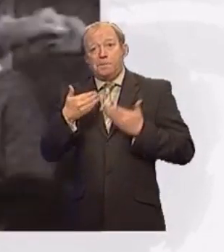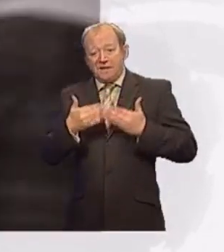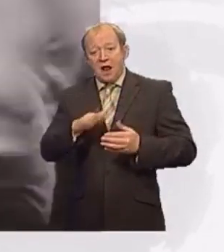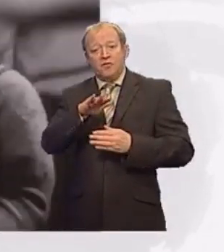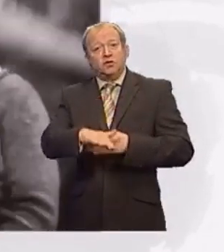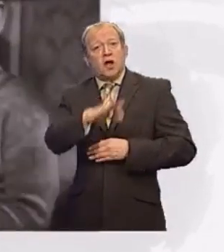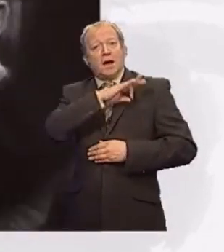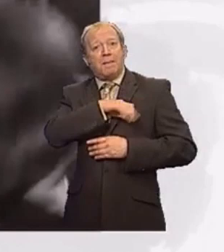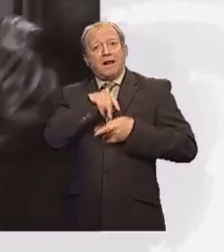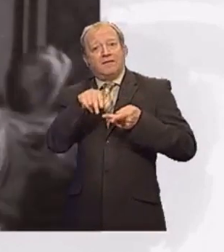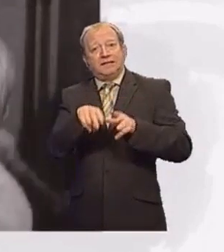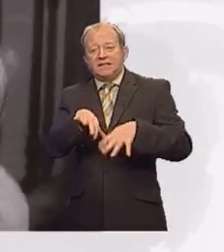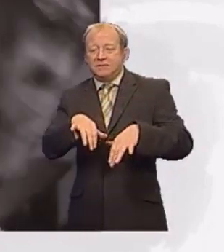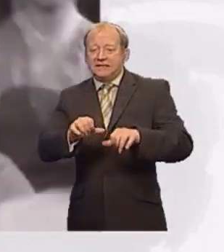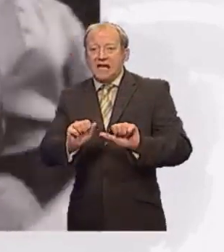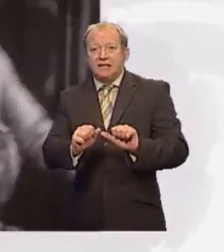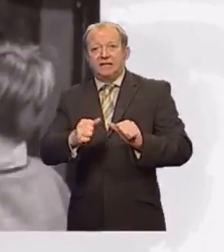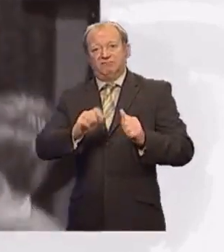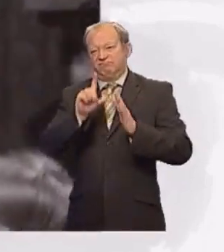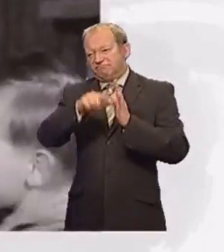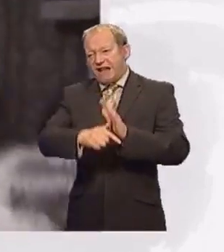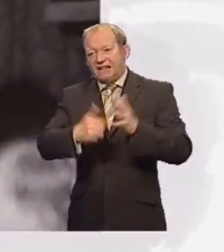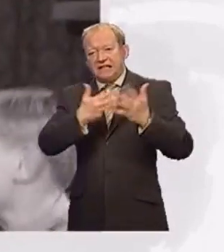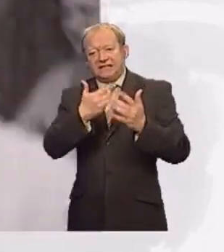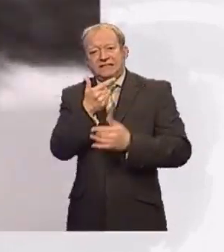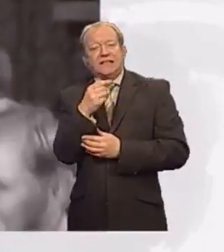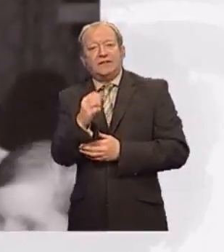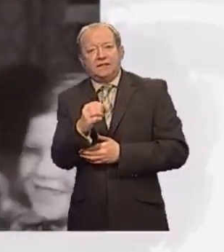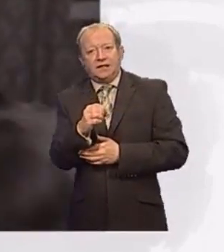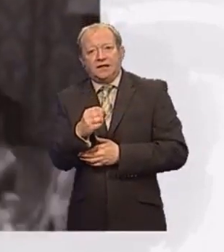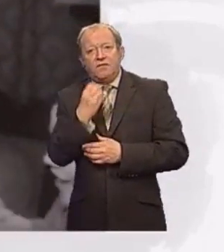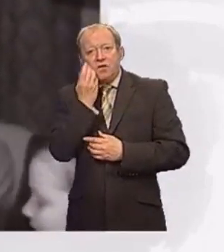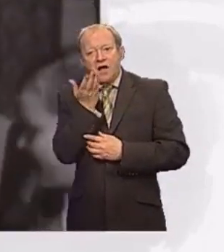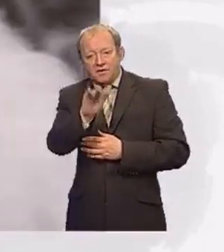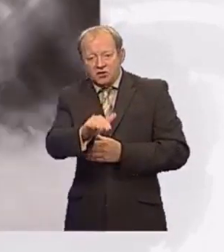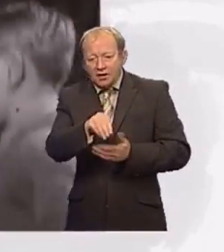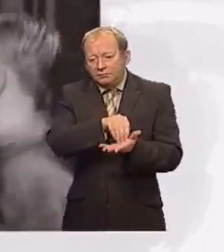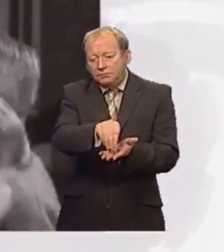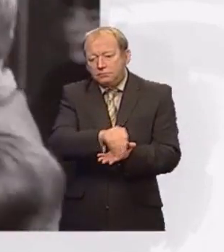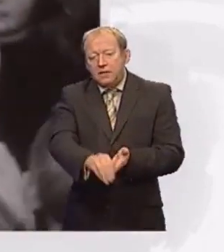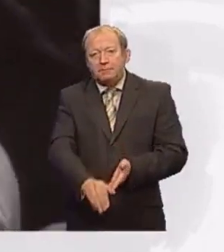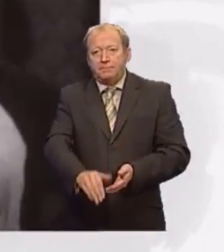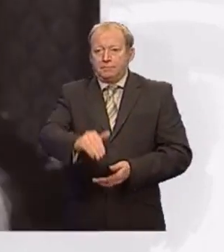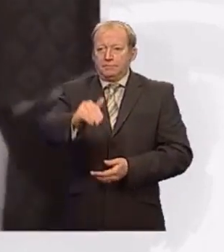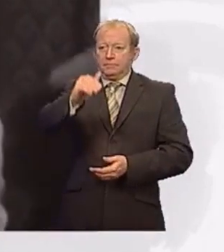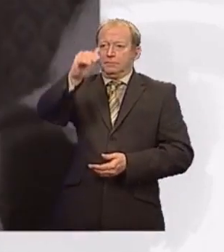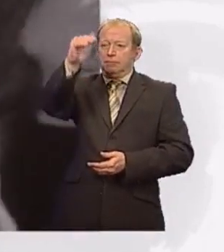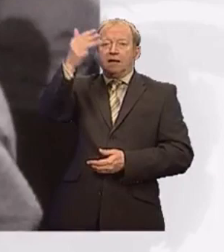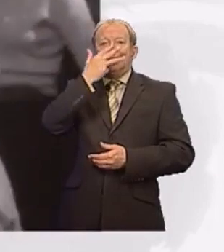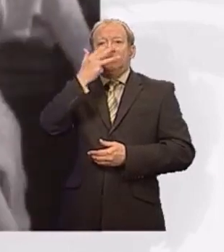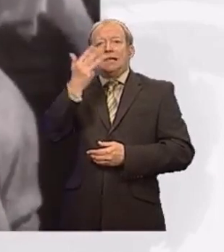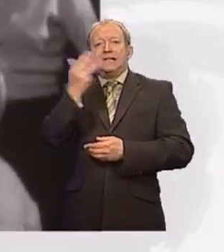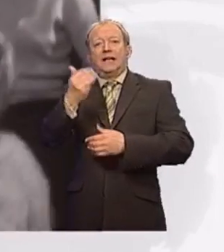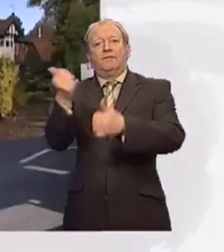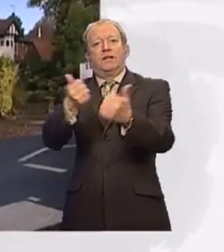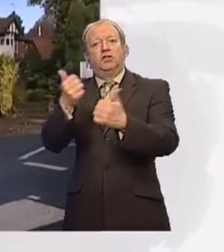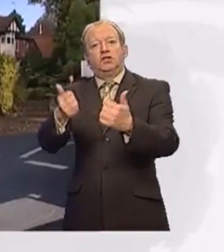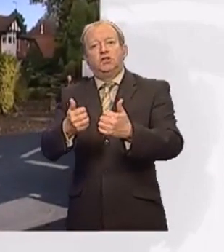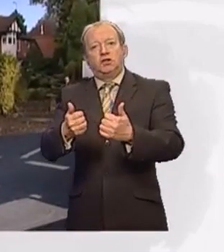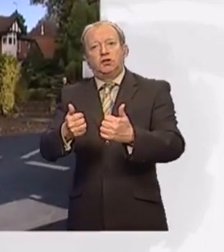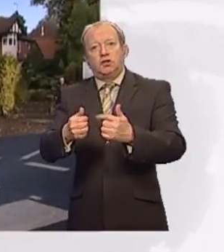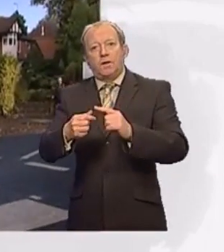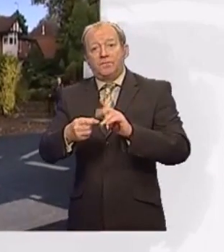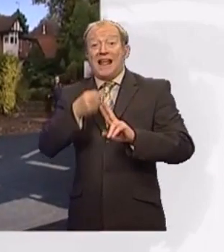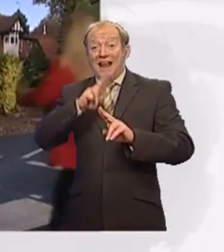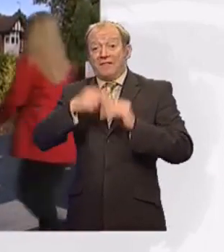phased in in the late 70s and provides a payment for each child in a family until the age of 19, if they're in education. The